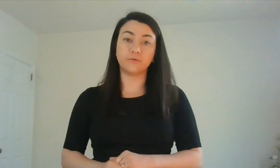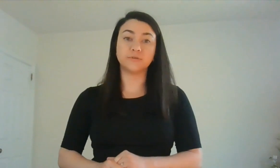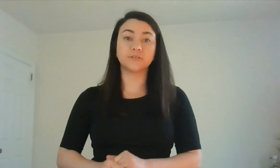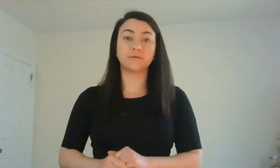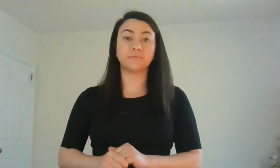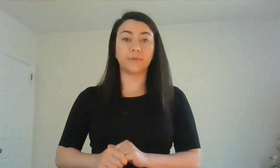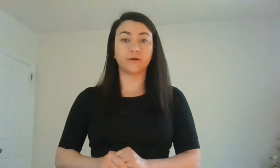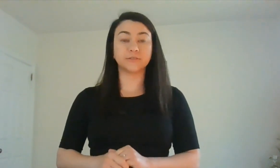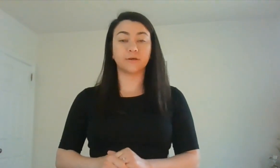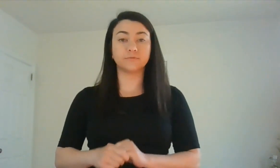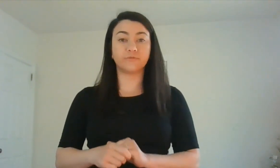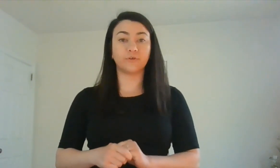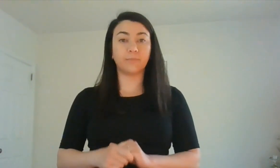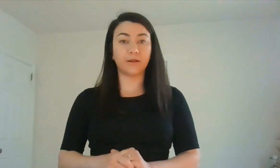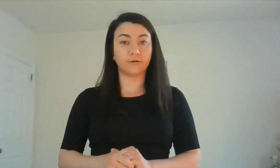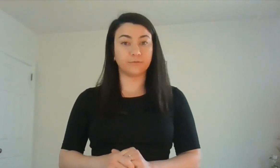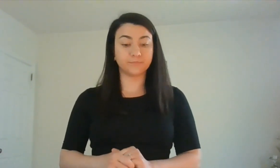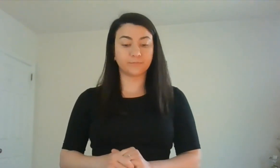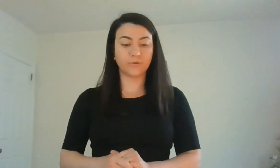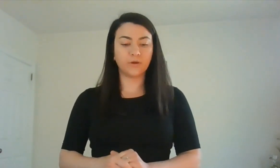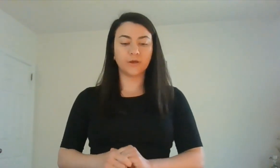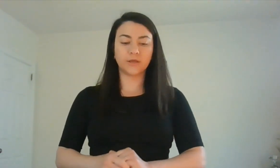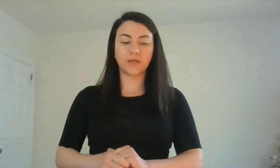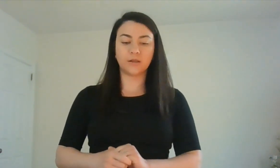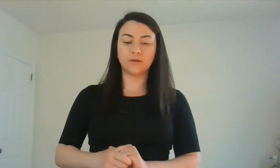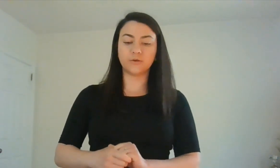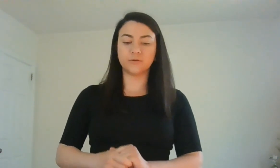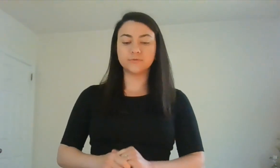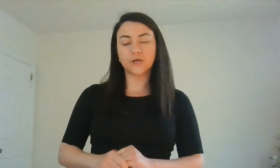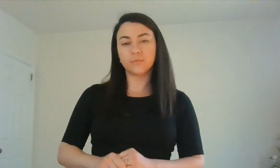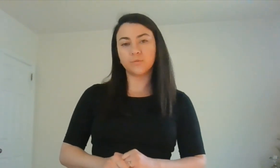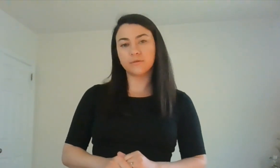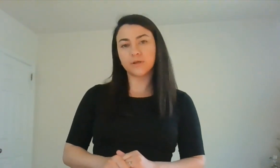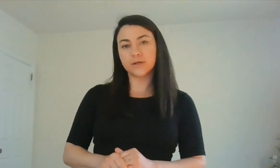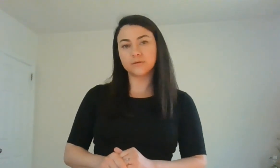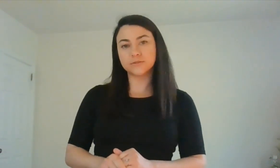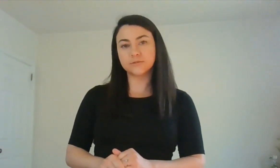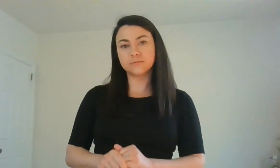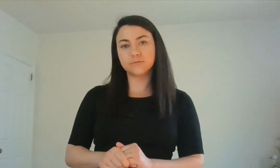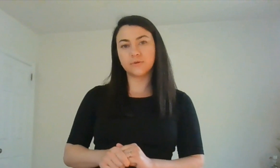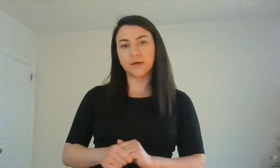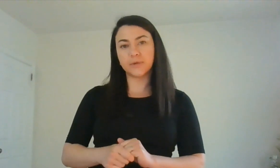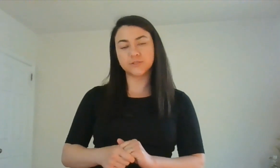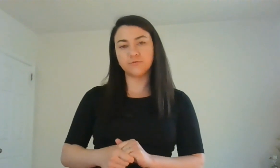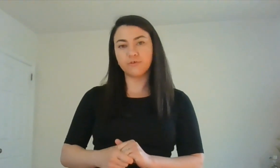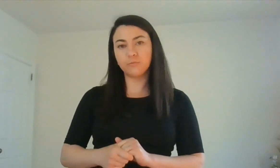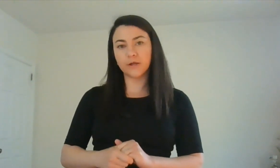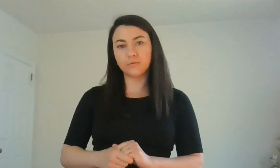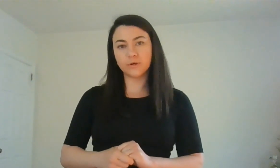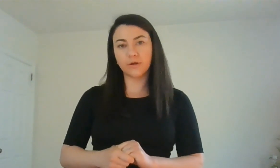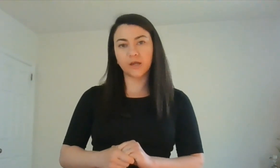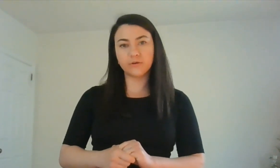to make ourselves feel better. Can you tell me one thing that makes you feel better when you're angry?